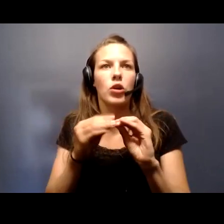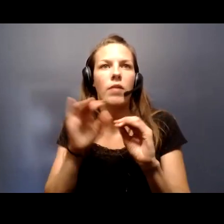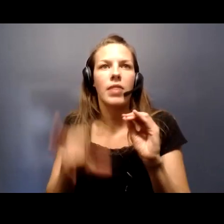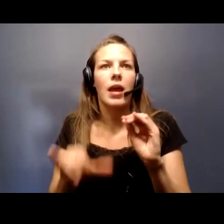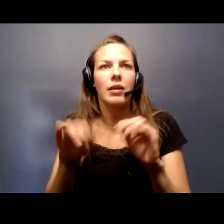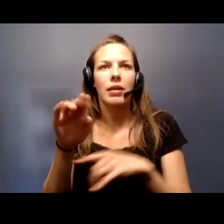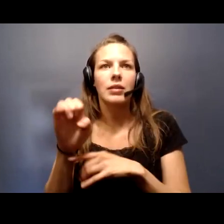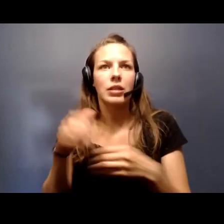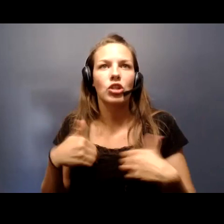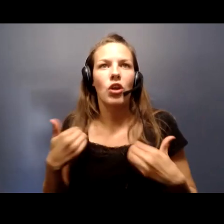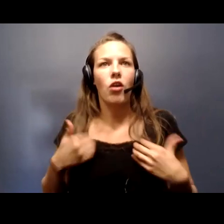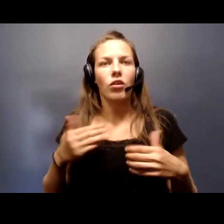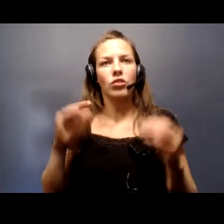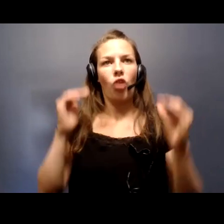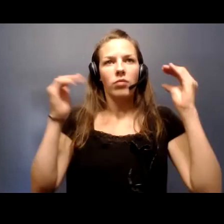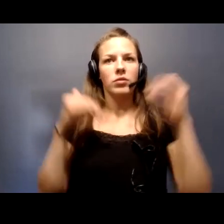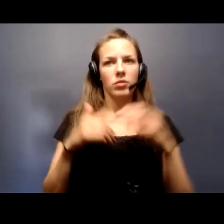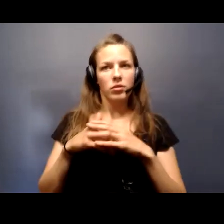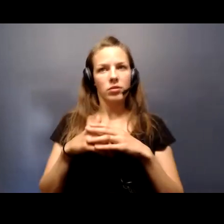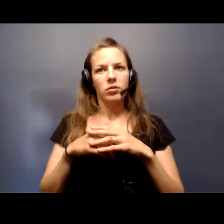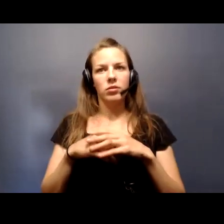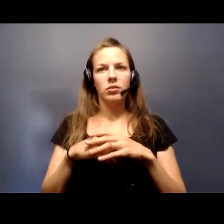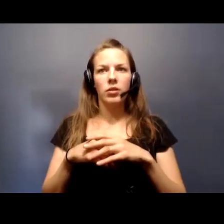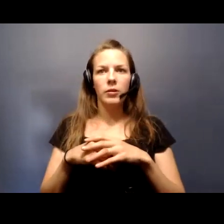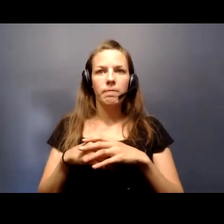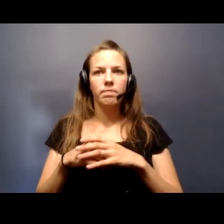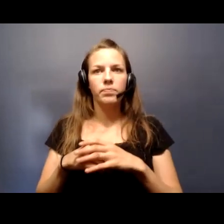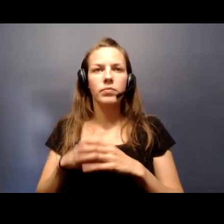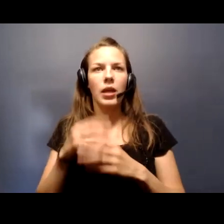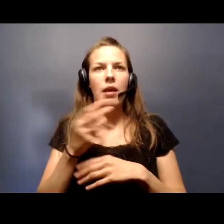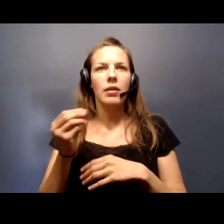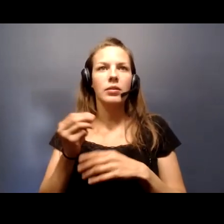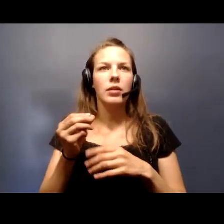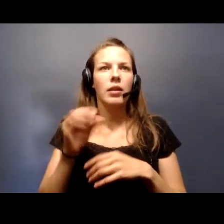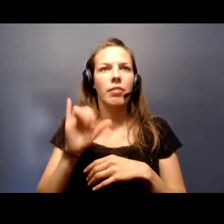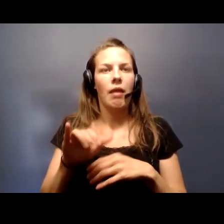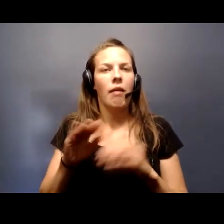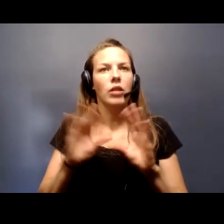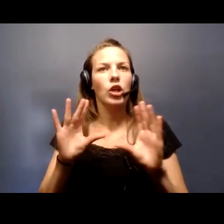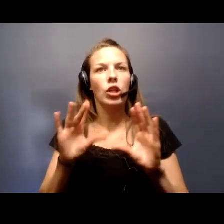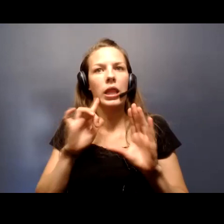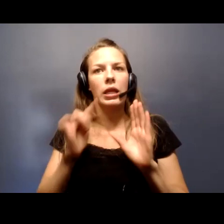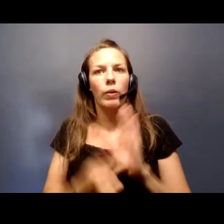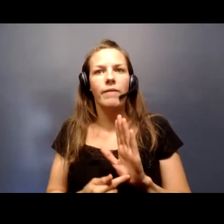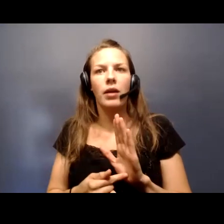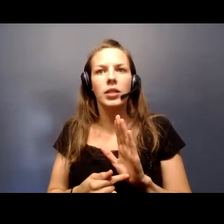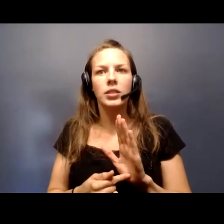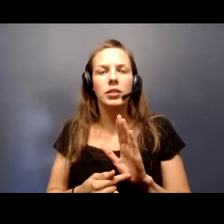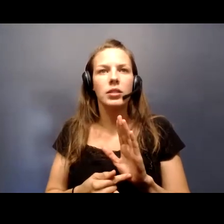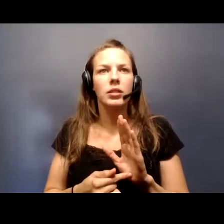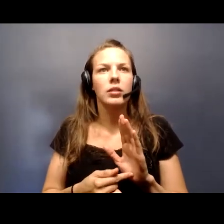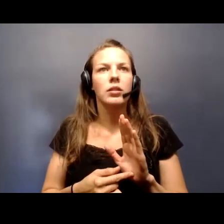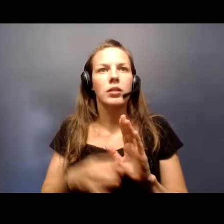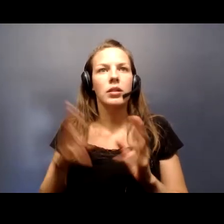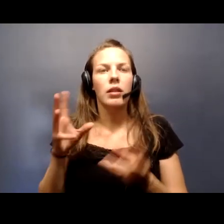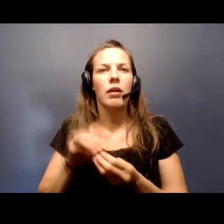in young adults. And that clearly reflects the combined